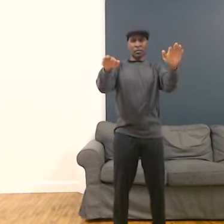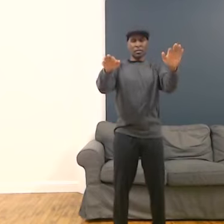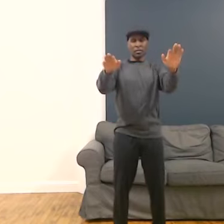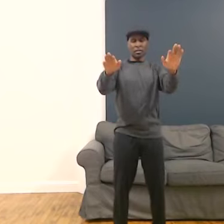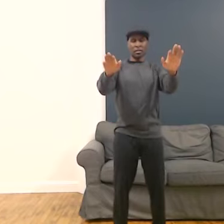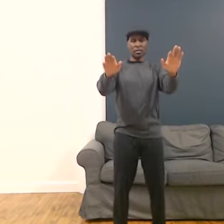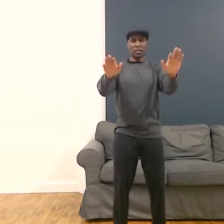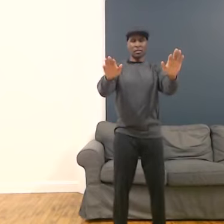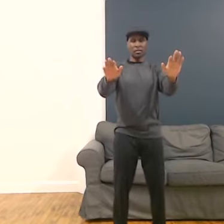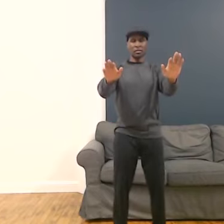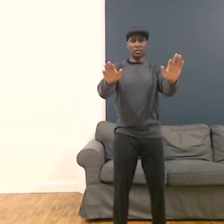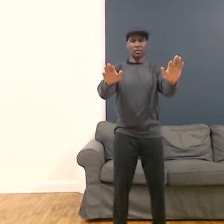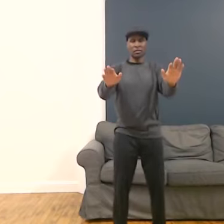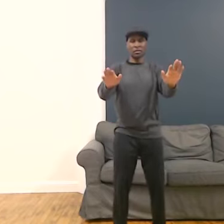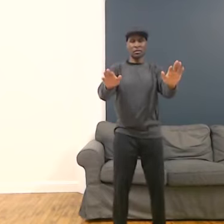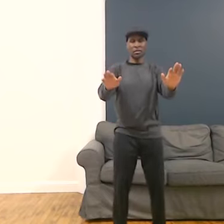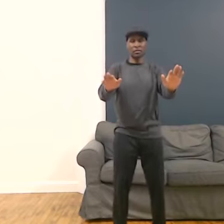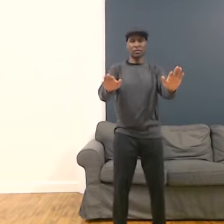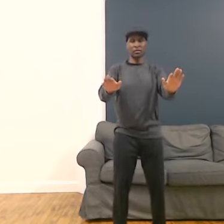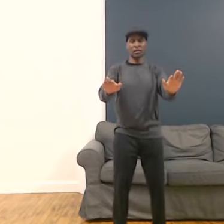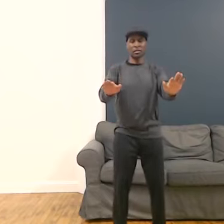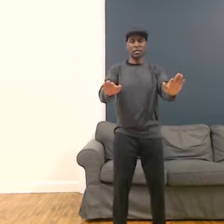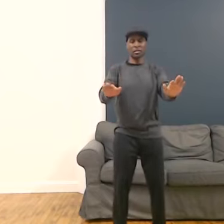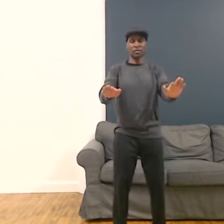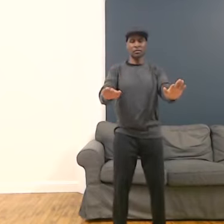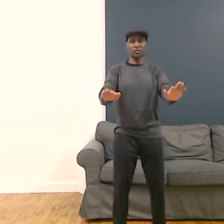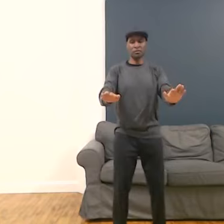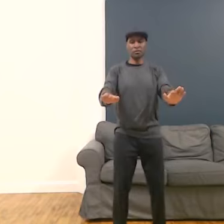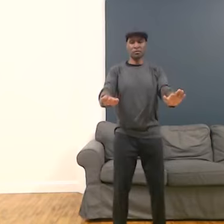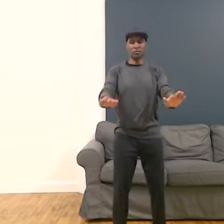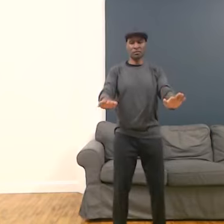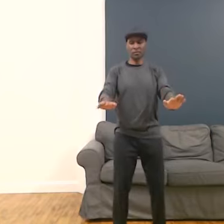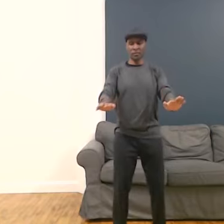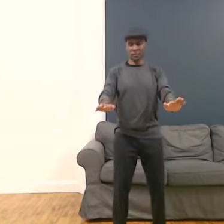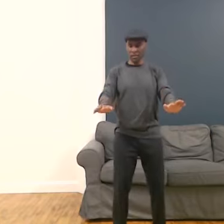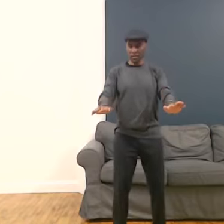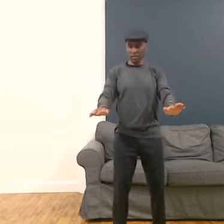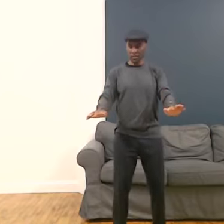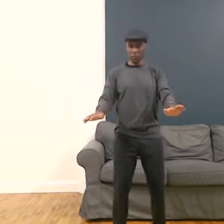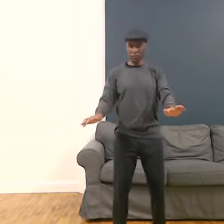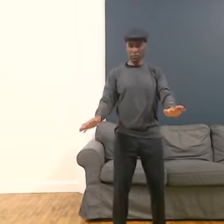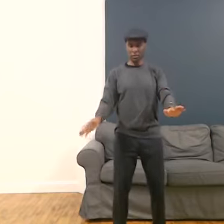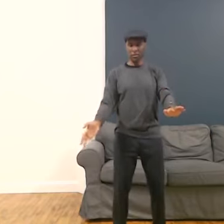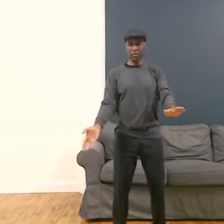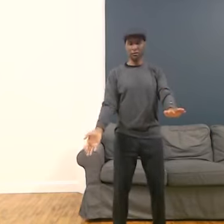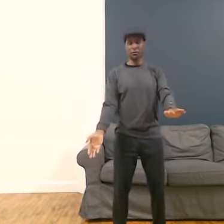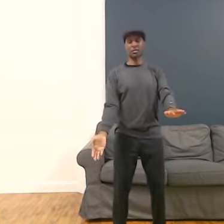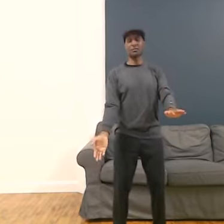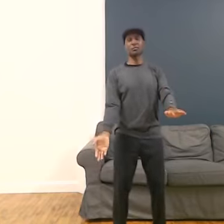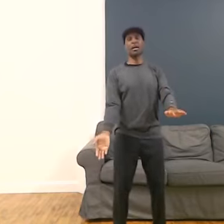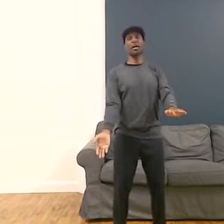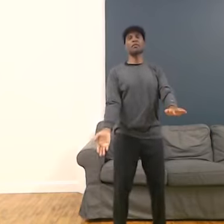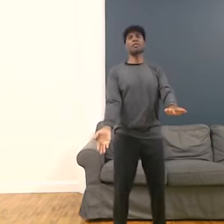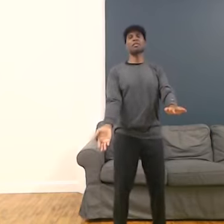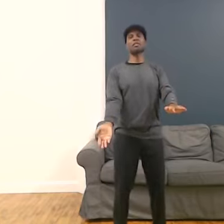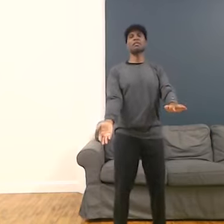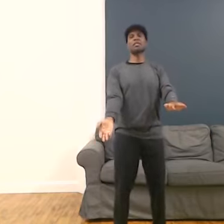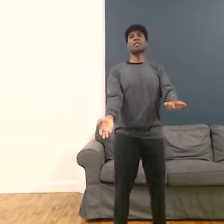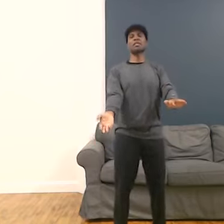turn the hands down, then we'll repeat the sequence back with the left hand,